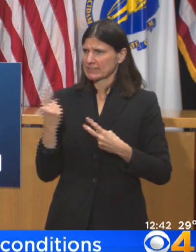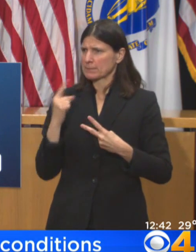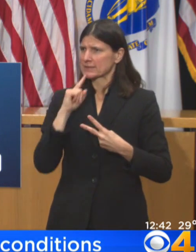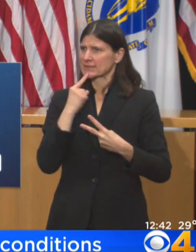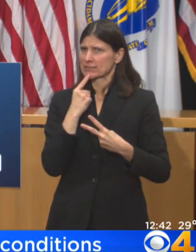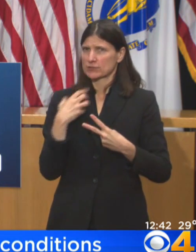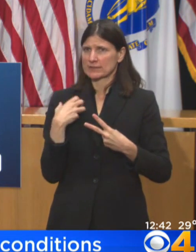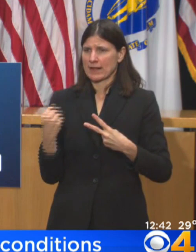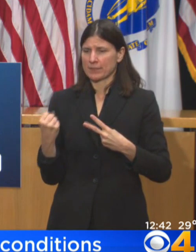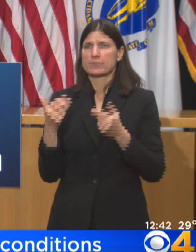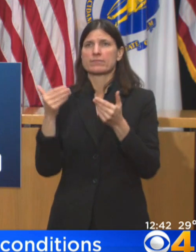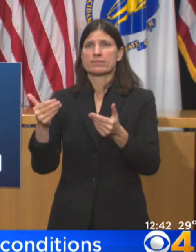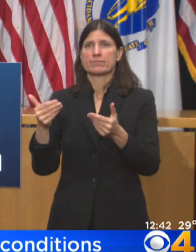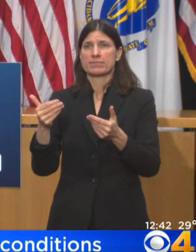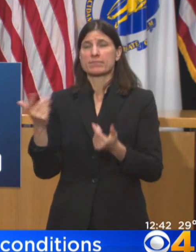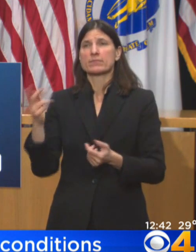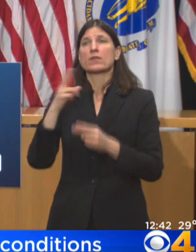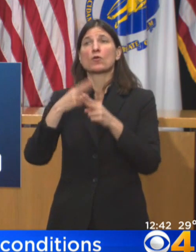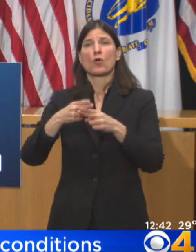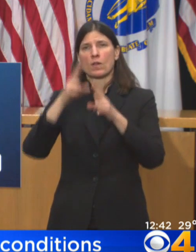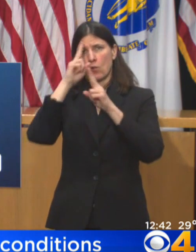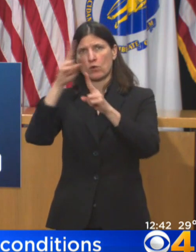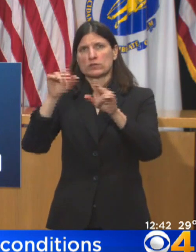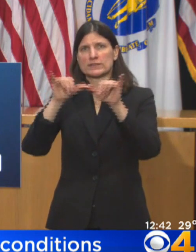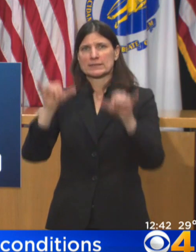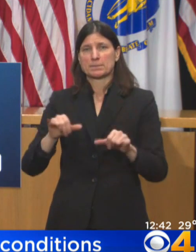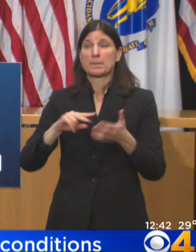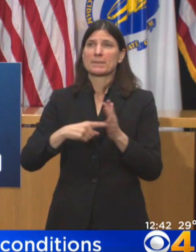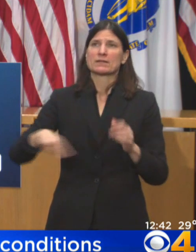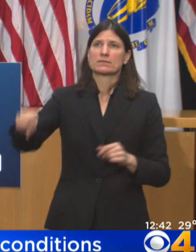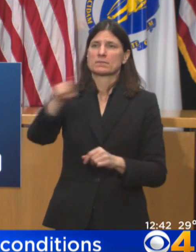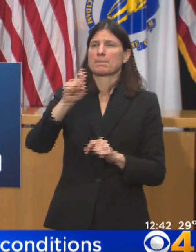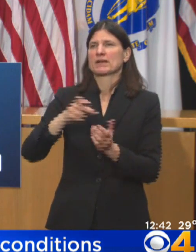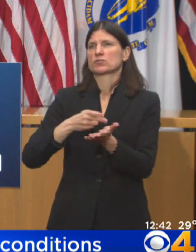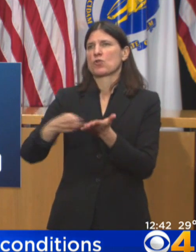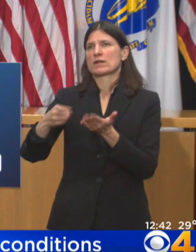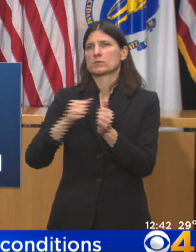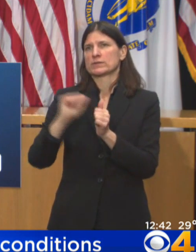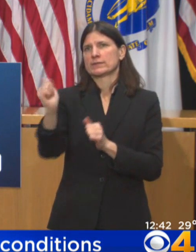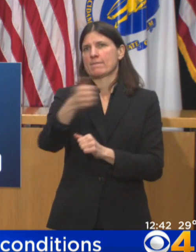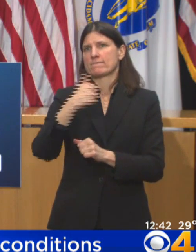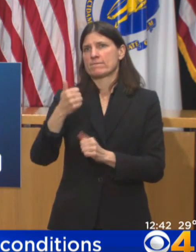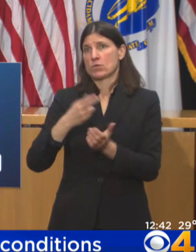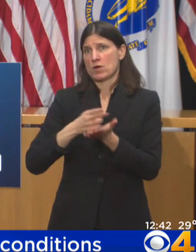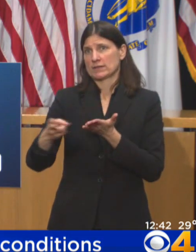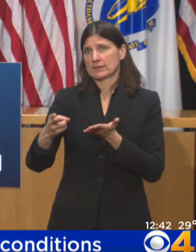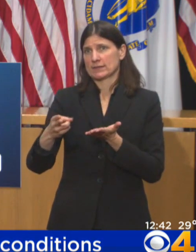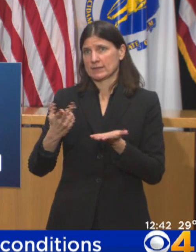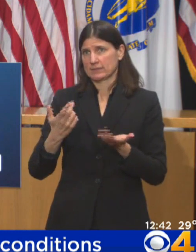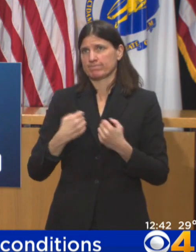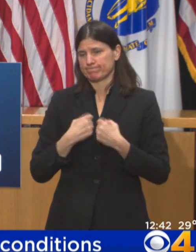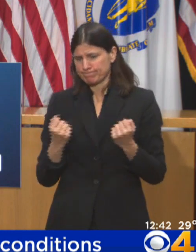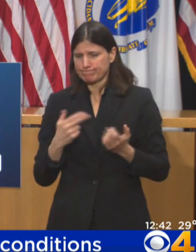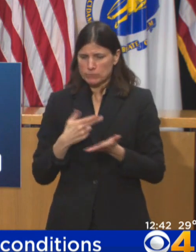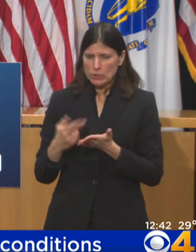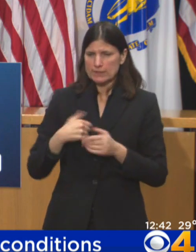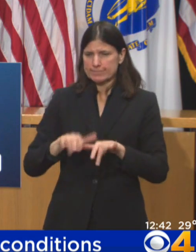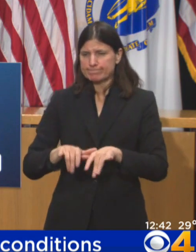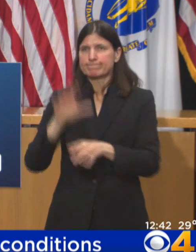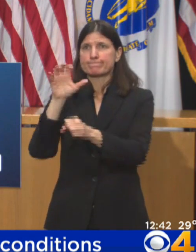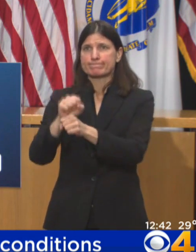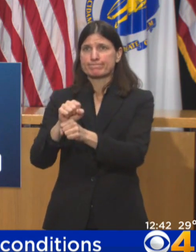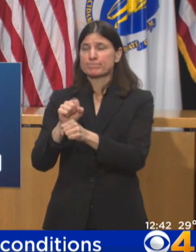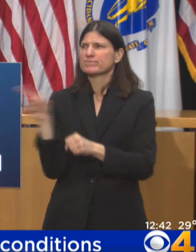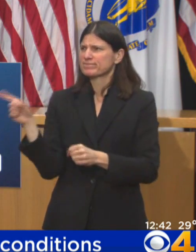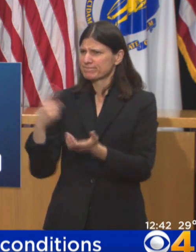I can tell you that based on my conversations with other governors, people for the most part, and I've said this many times here,